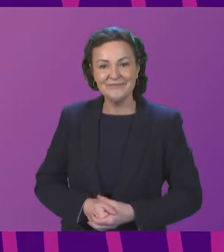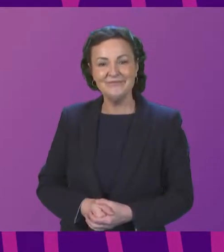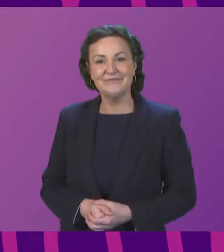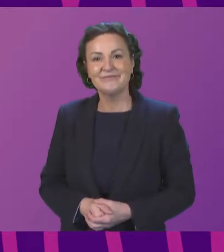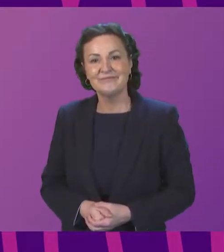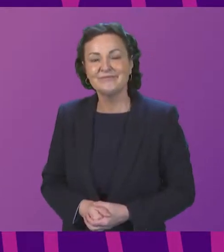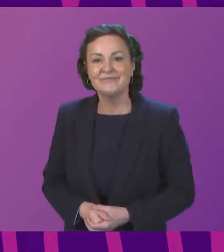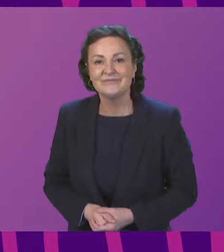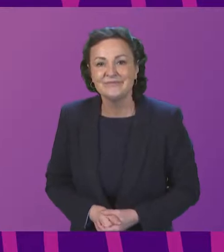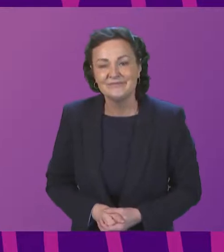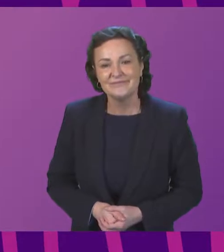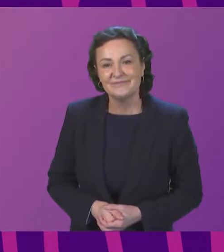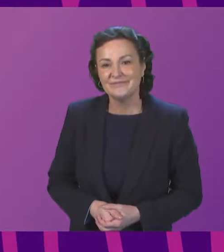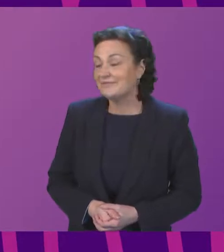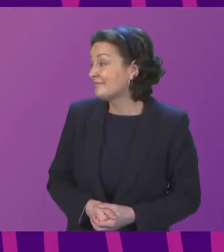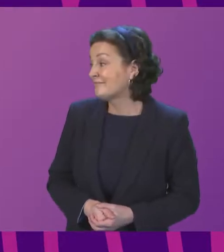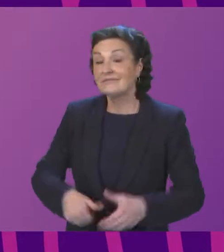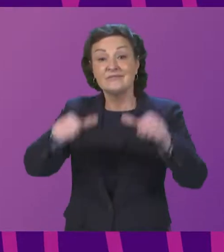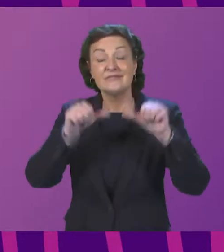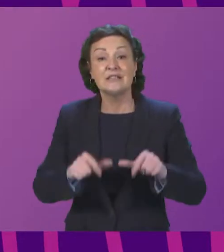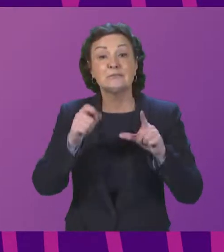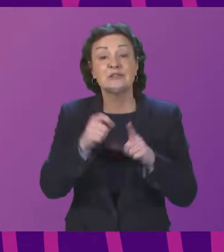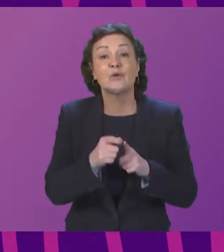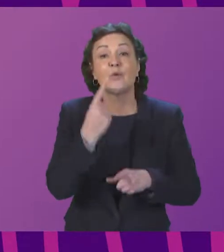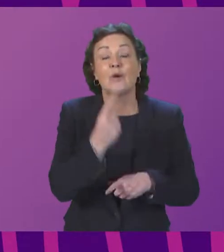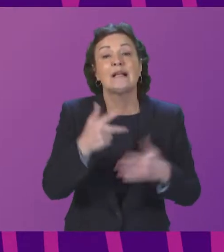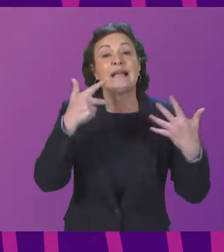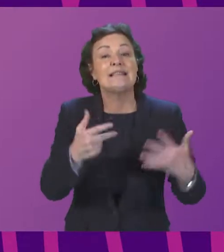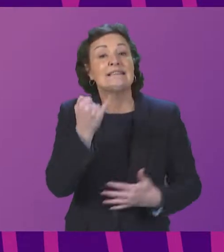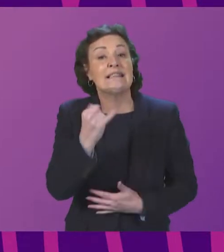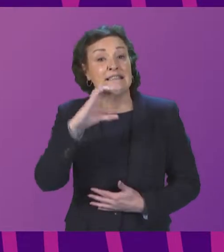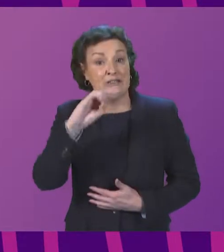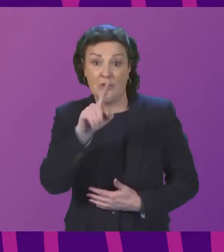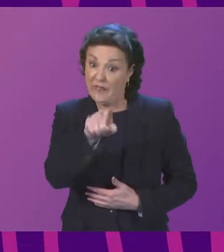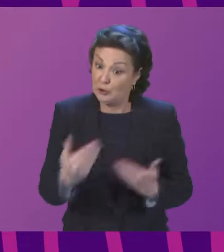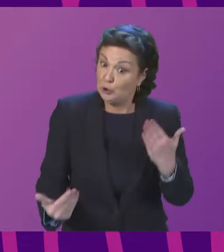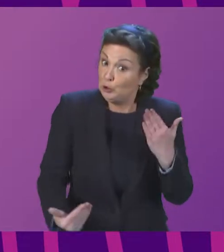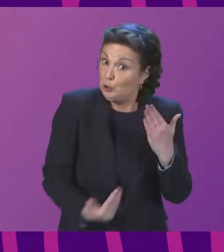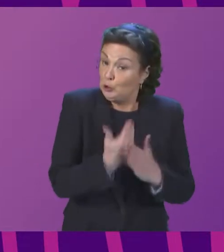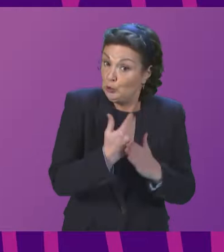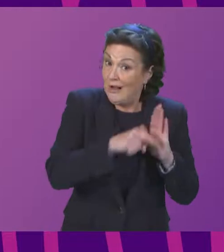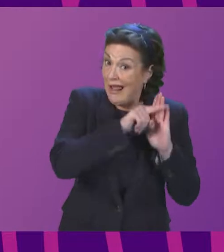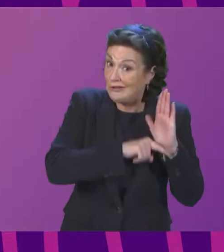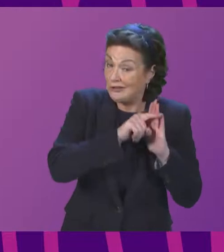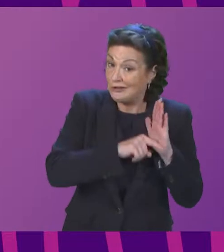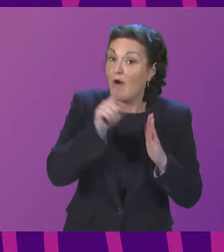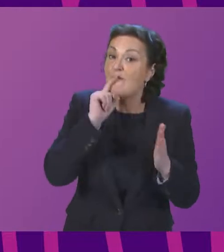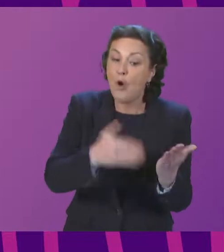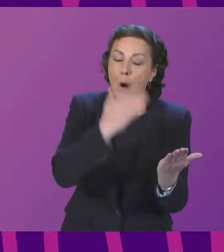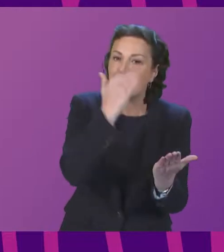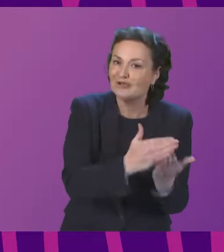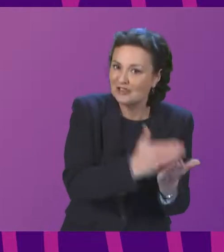We move on then to petition number 1860 which is new legislation for prescription and limitation